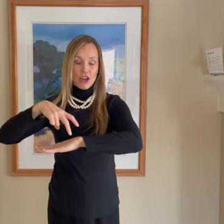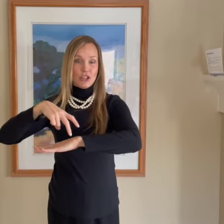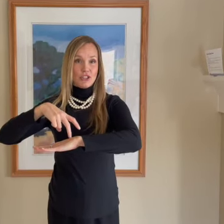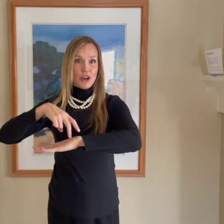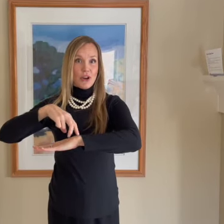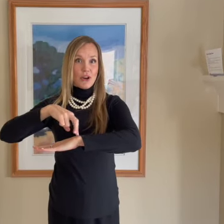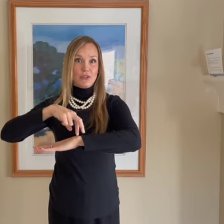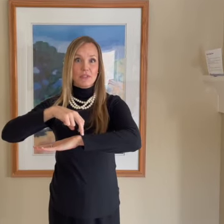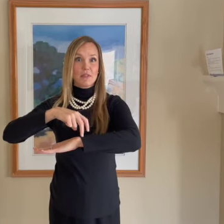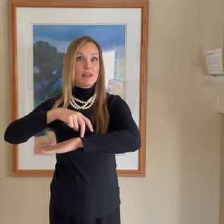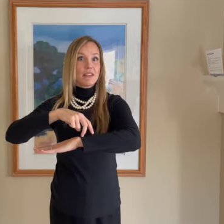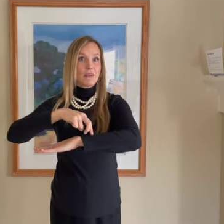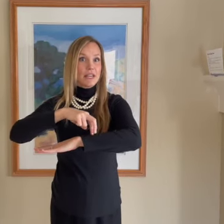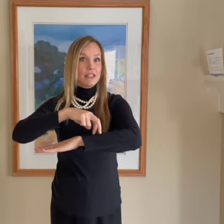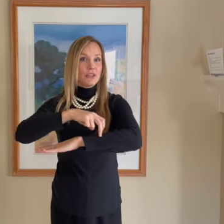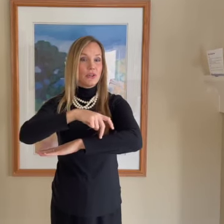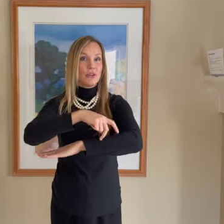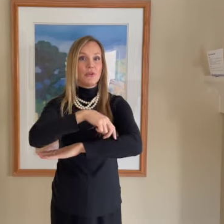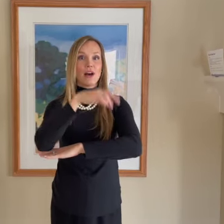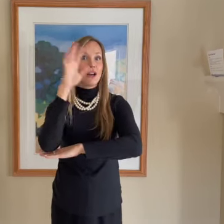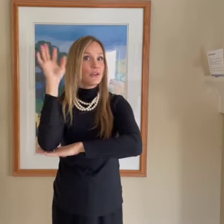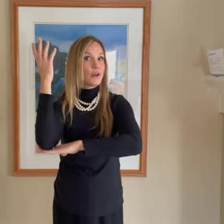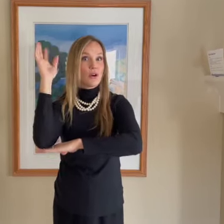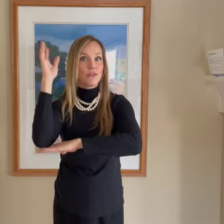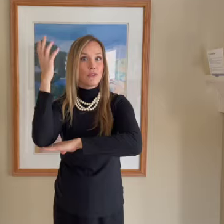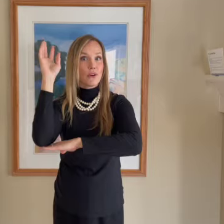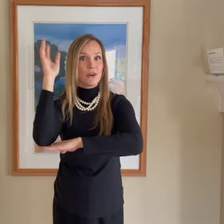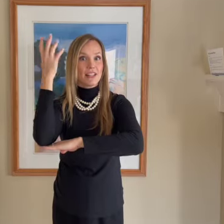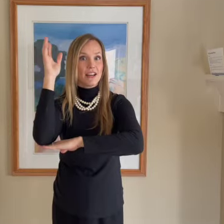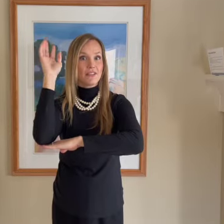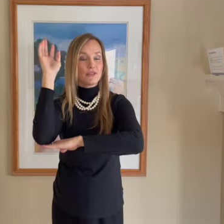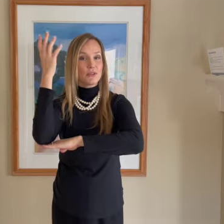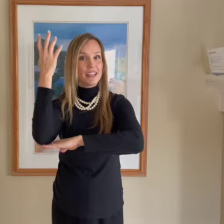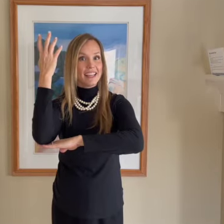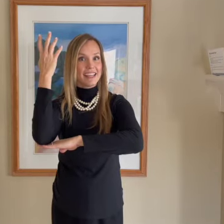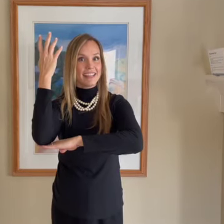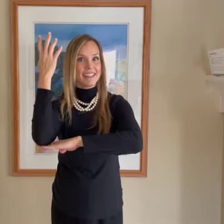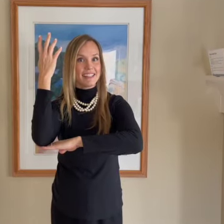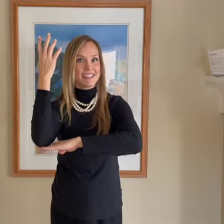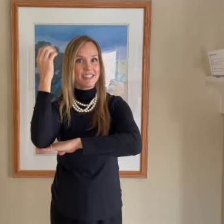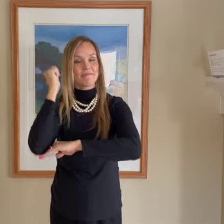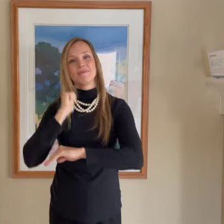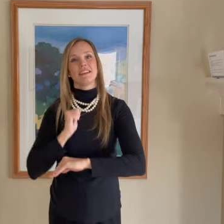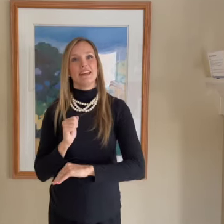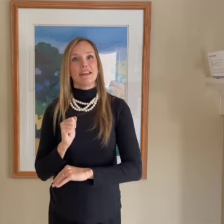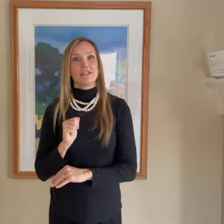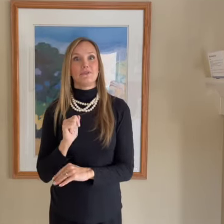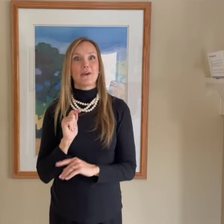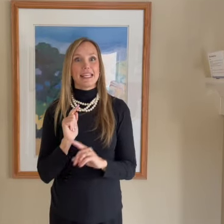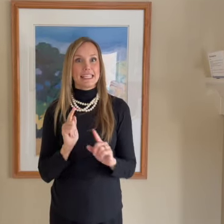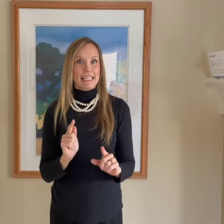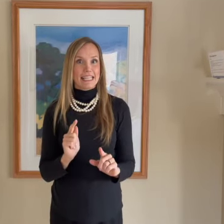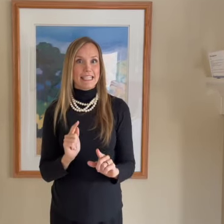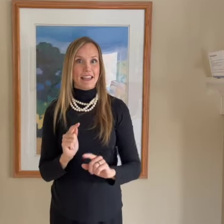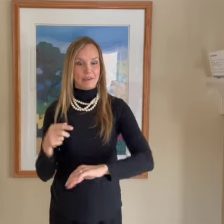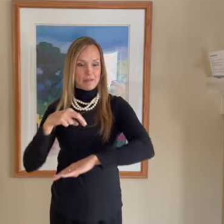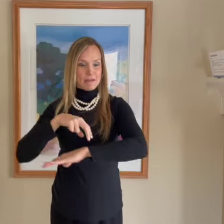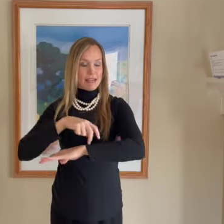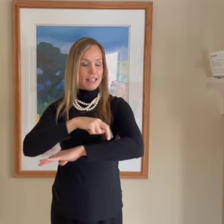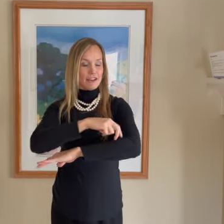Joseph Smith went to a grove full of trees. So try singing it together with me, making your